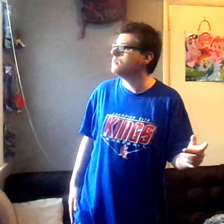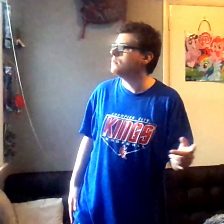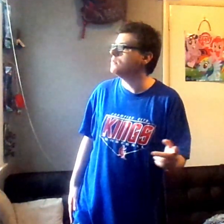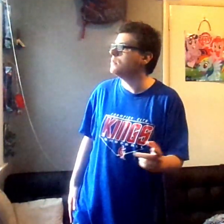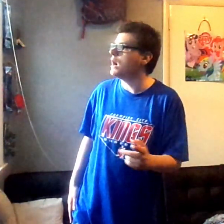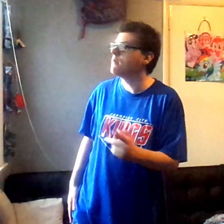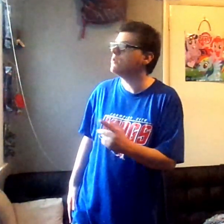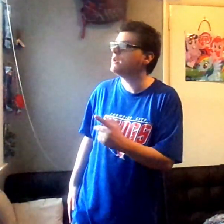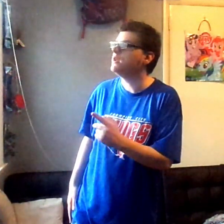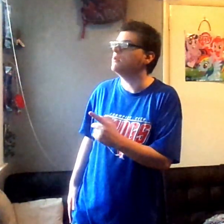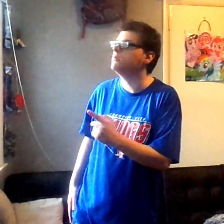I'm going to get you.